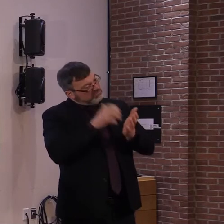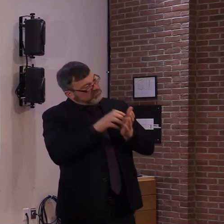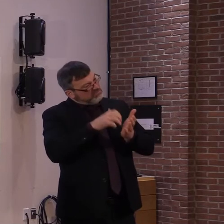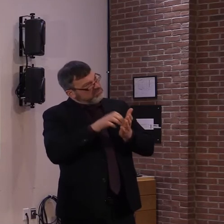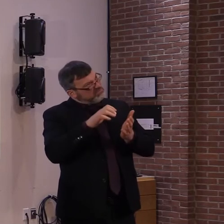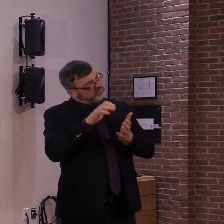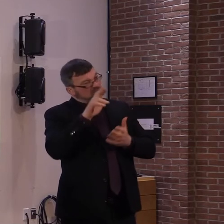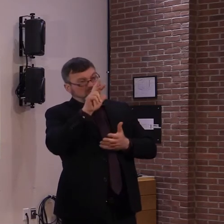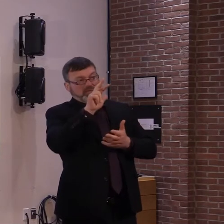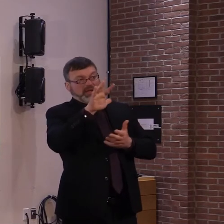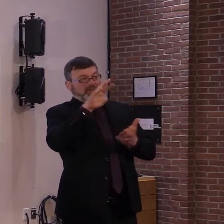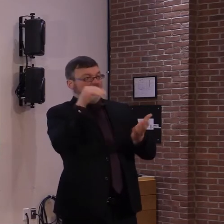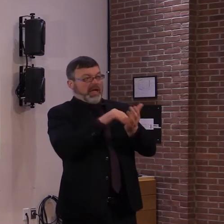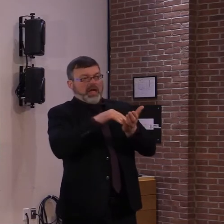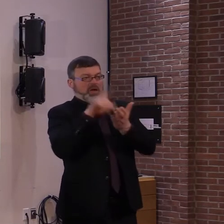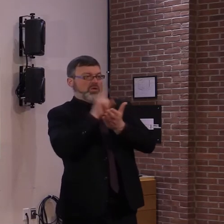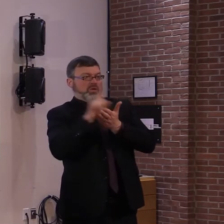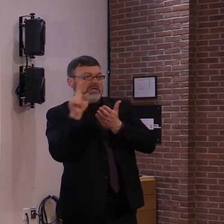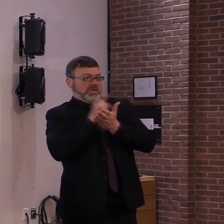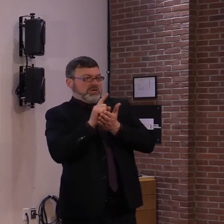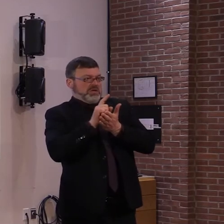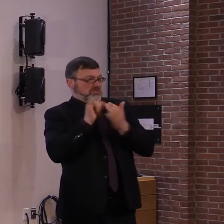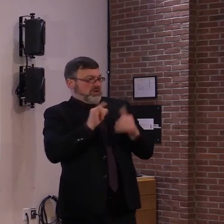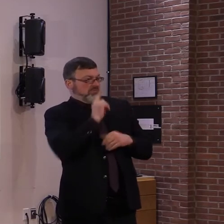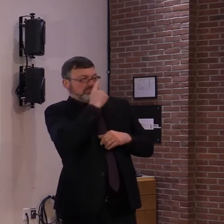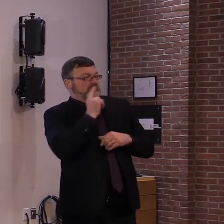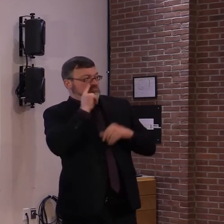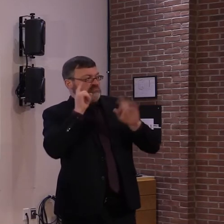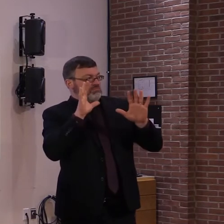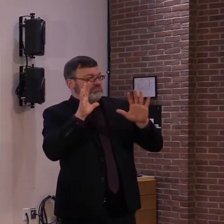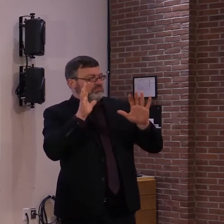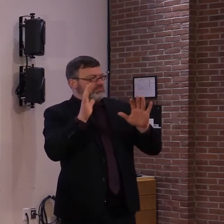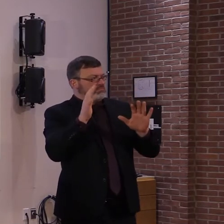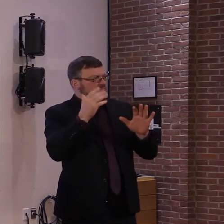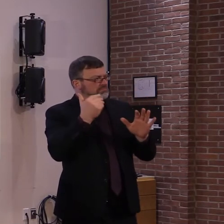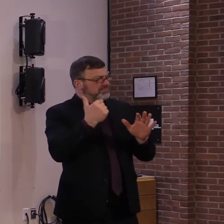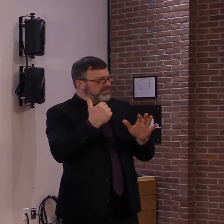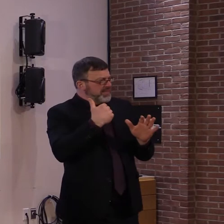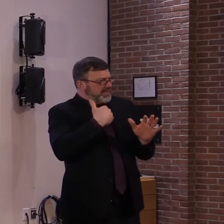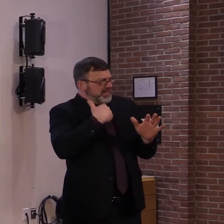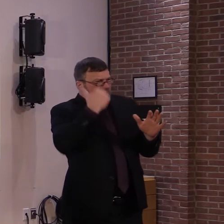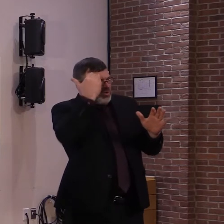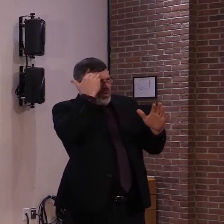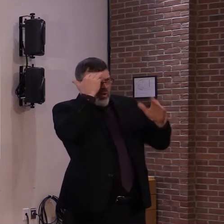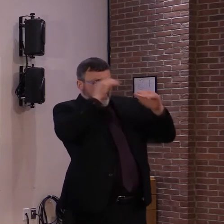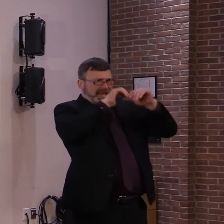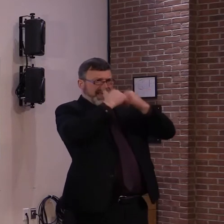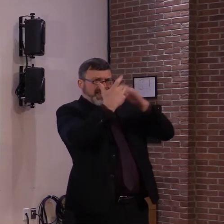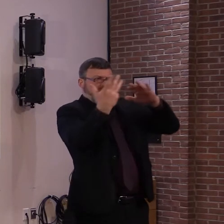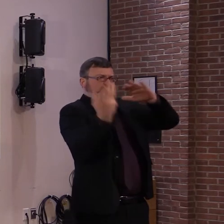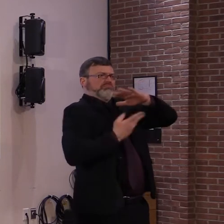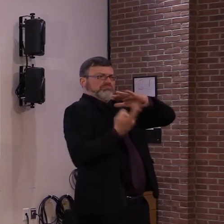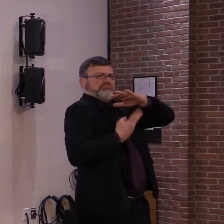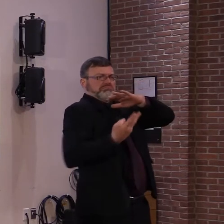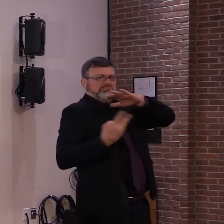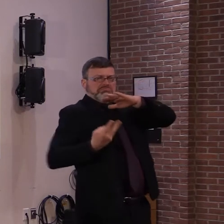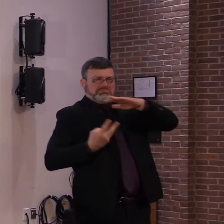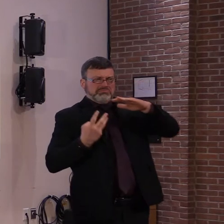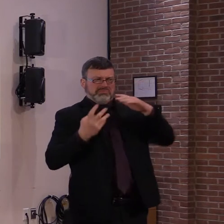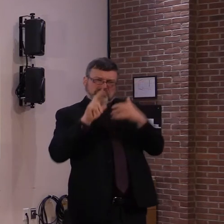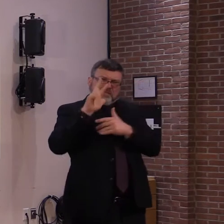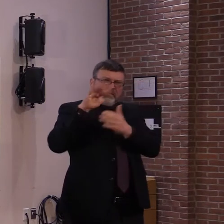seven day period. So we're fairly familiar of large amounts of people, uh, coming through one of our, one of our